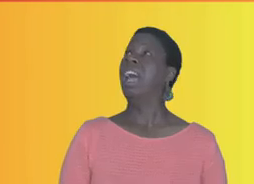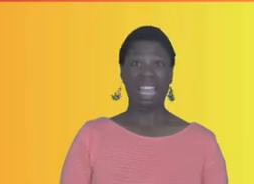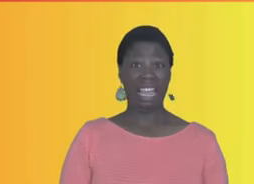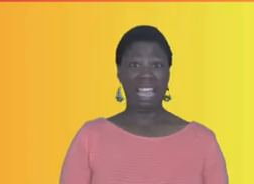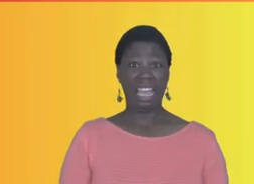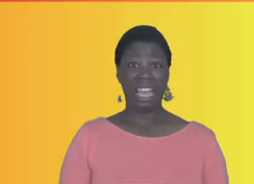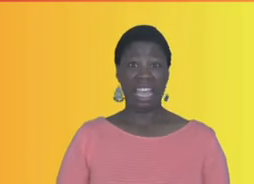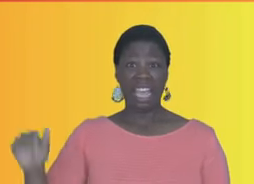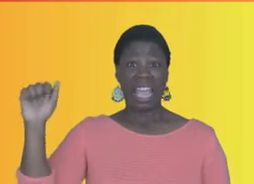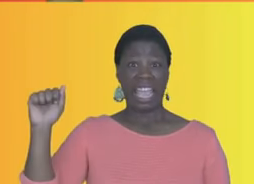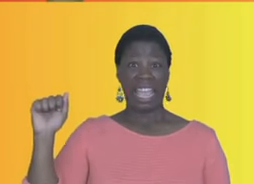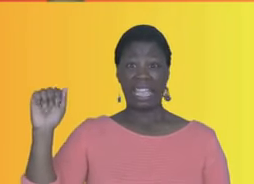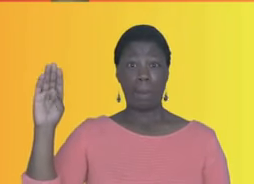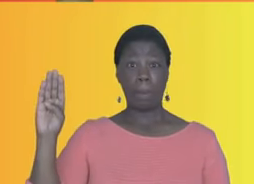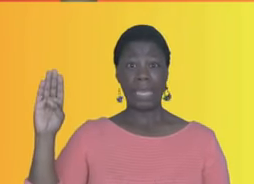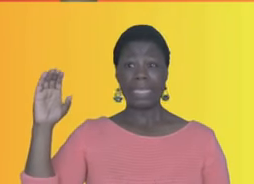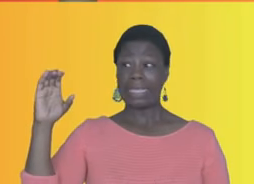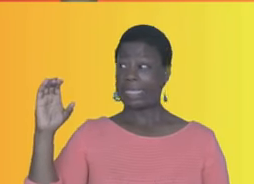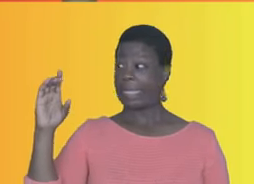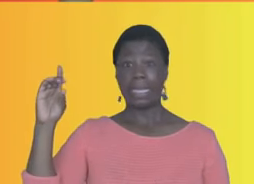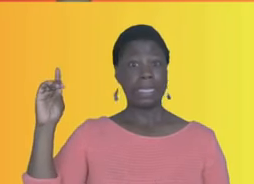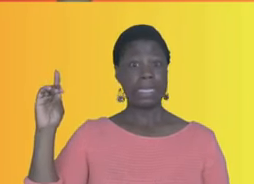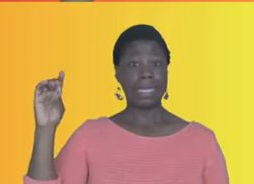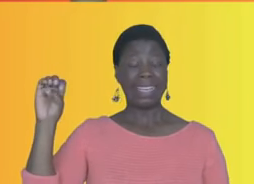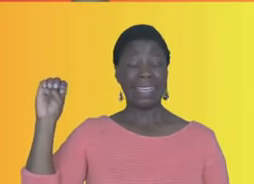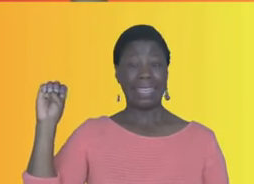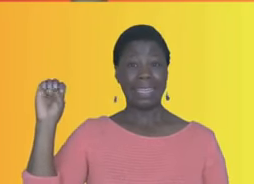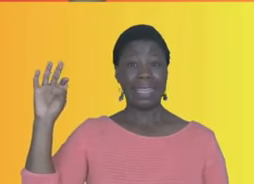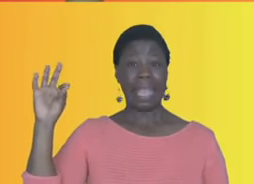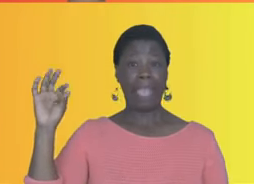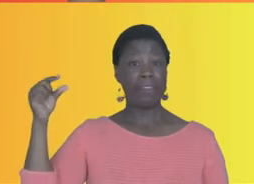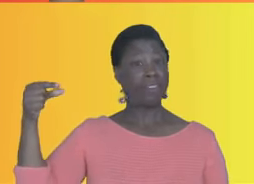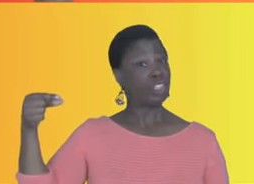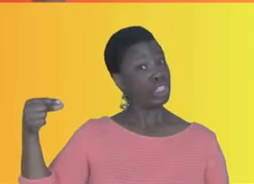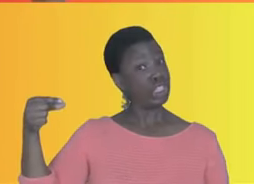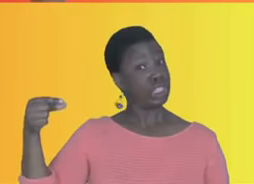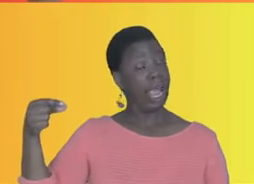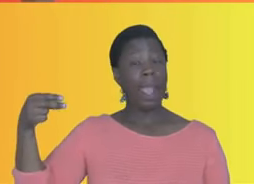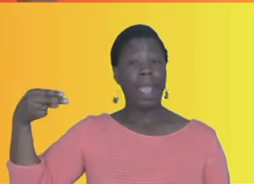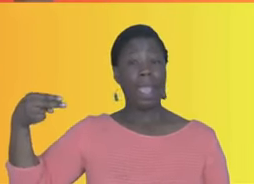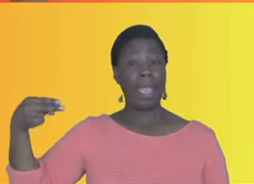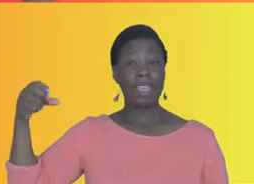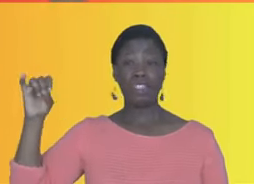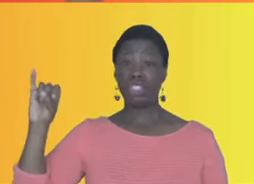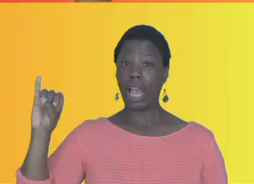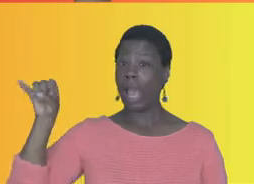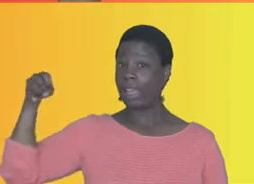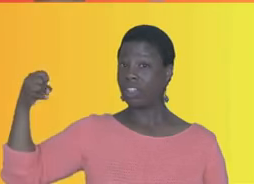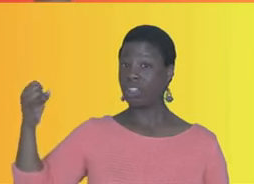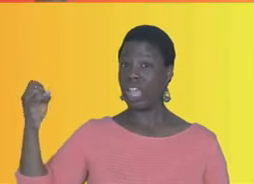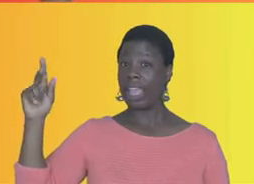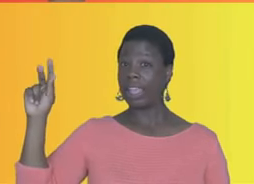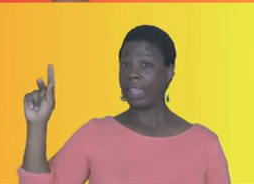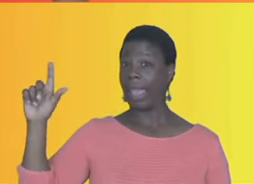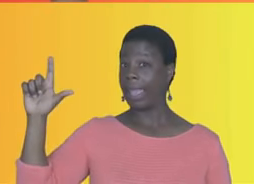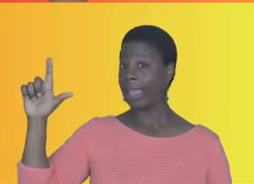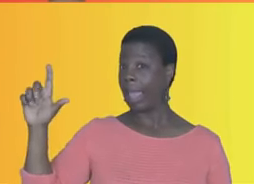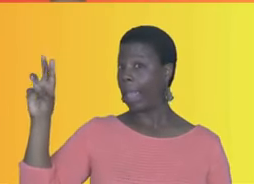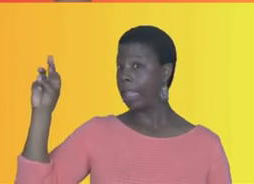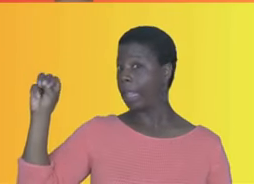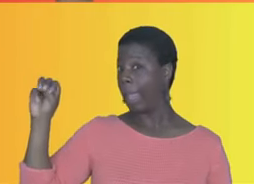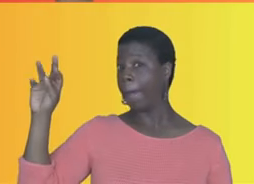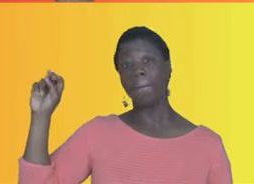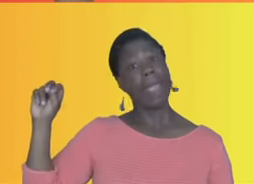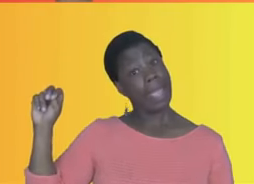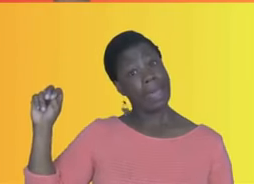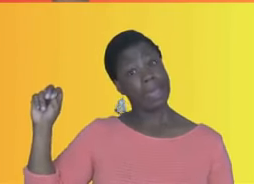a B C D E F G H I J K